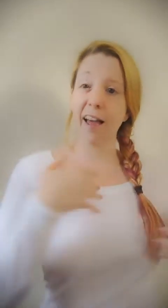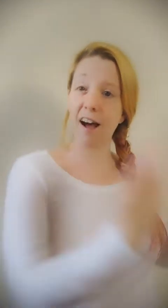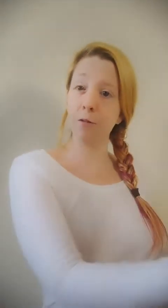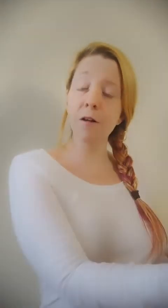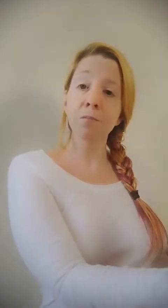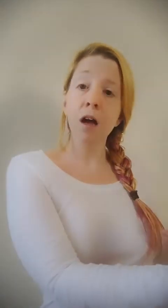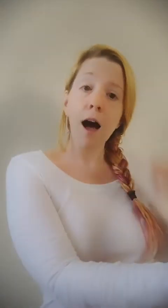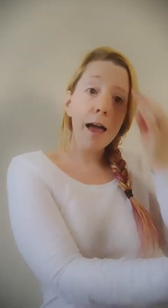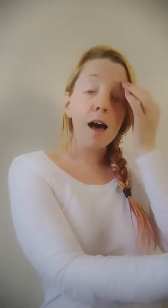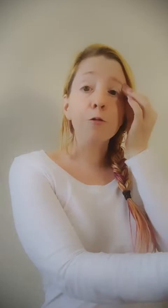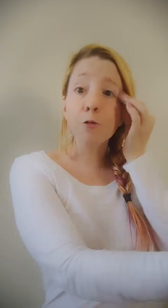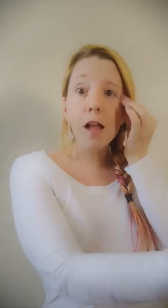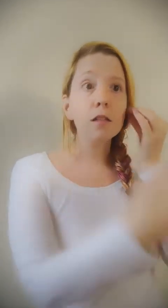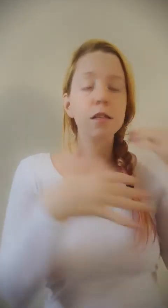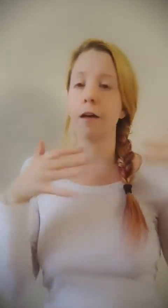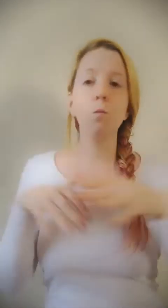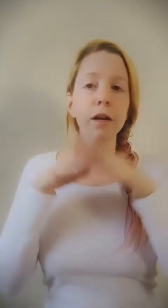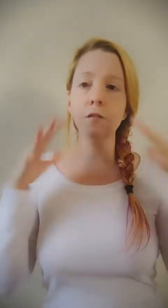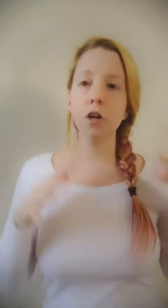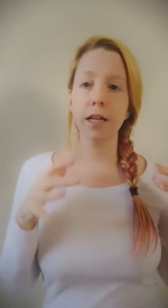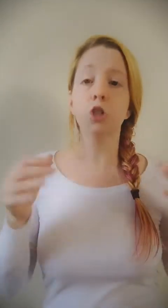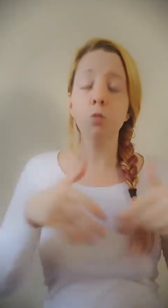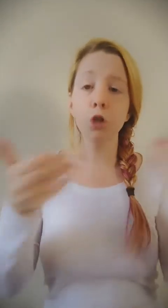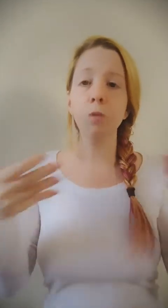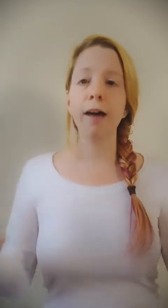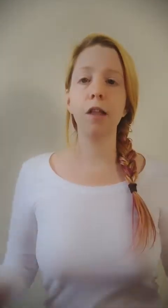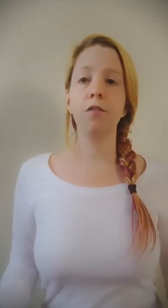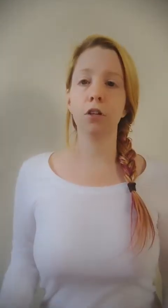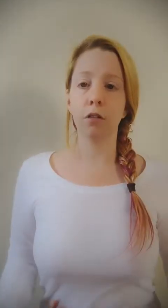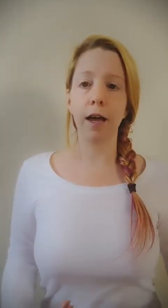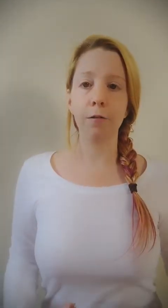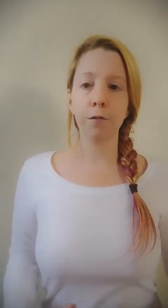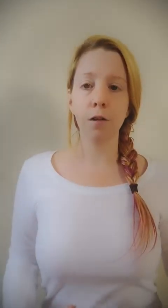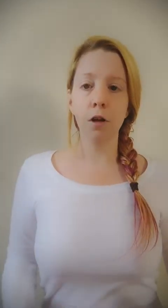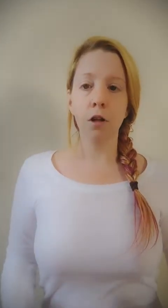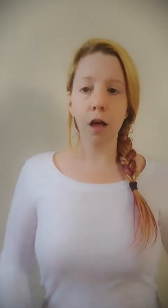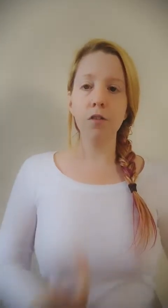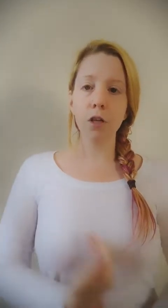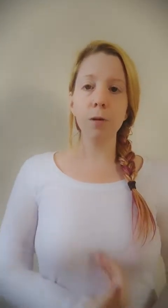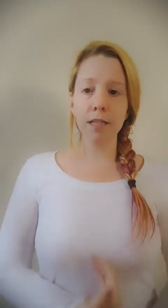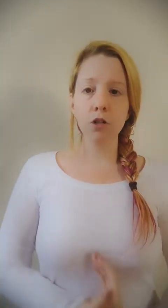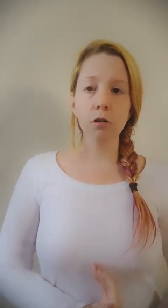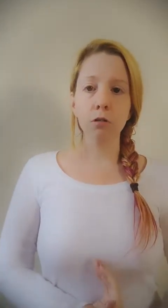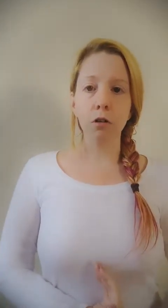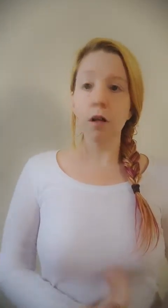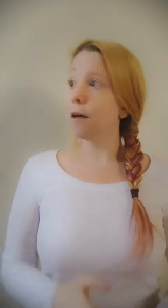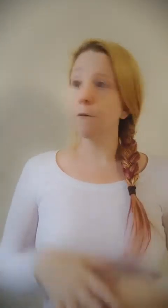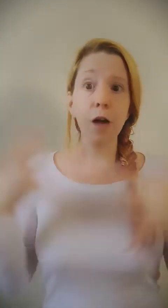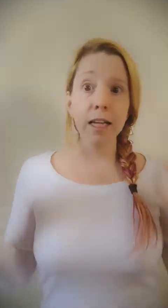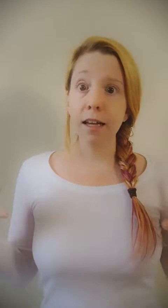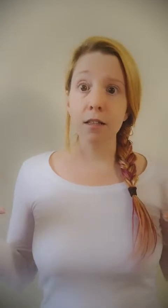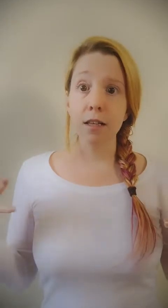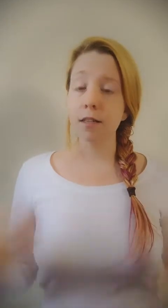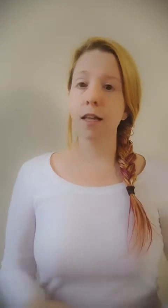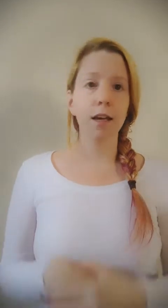have friends. Whatever it is, you do have love in your life. Love is always internal. Finances, like,